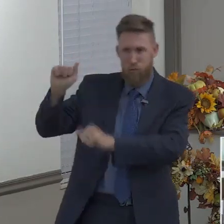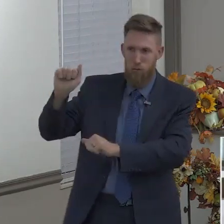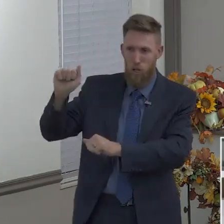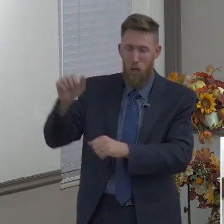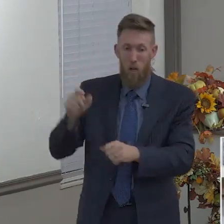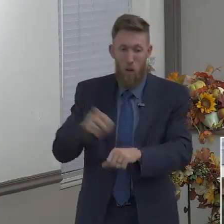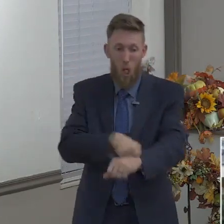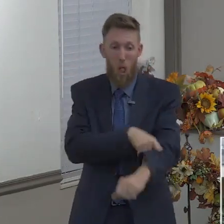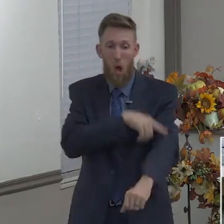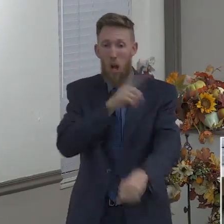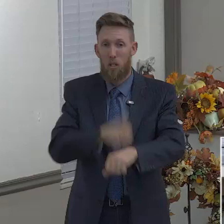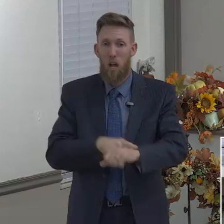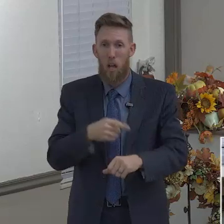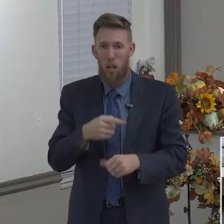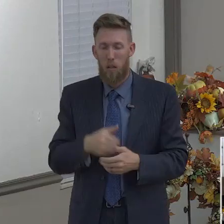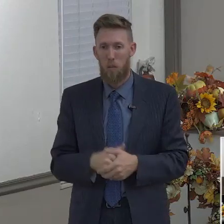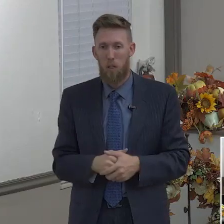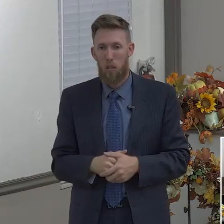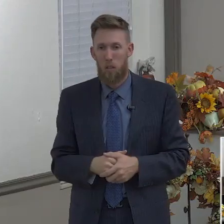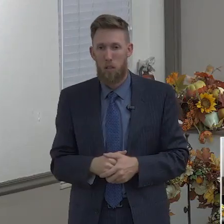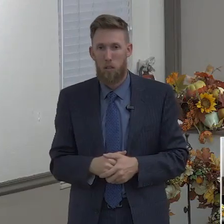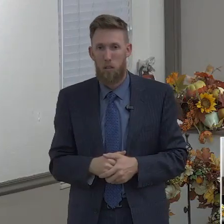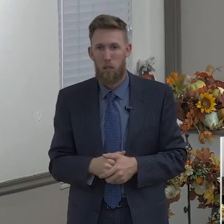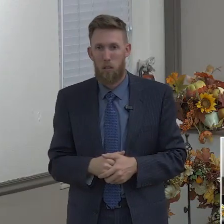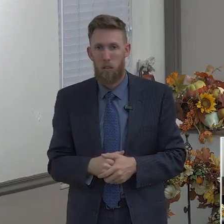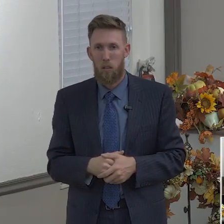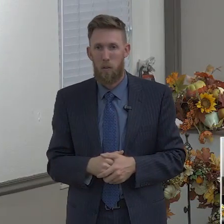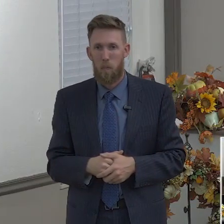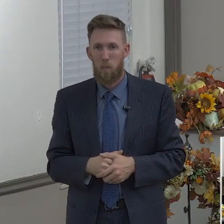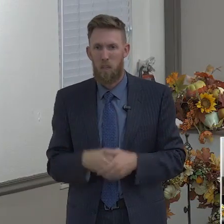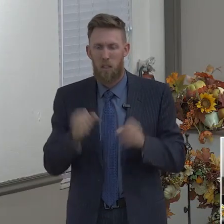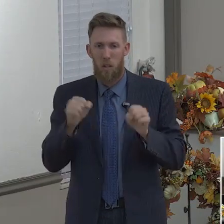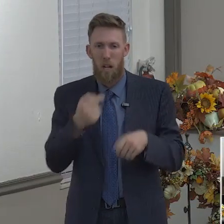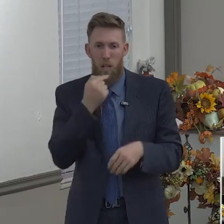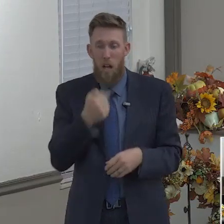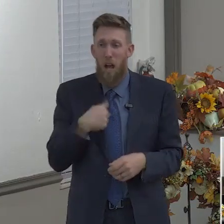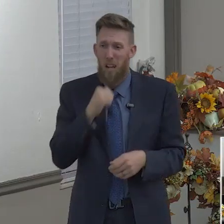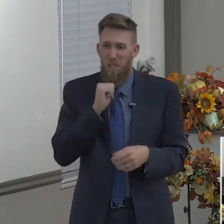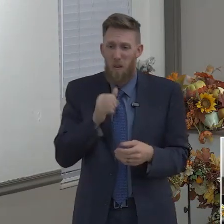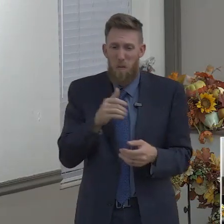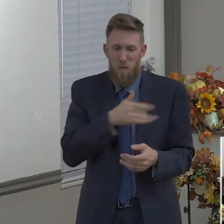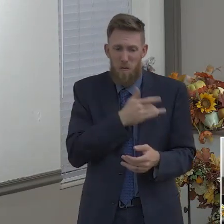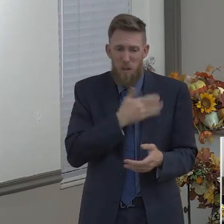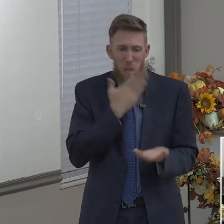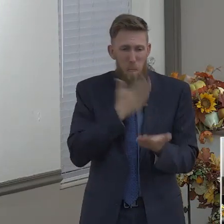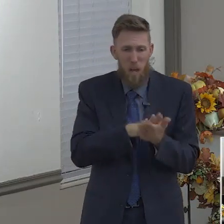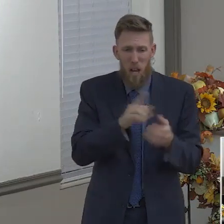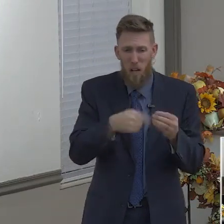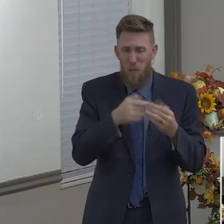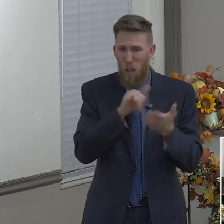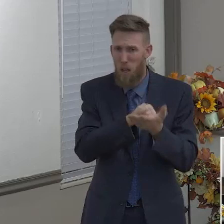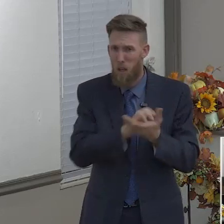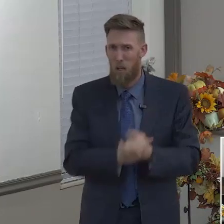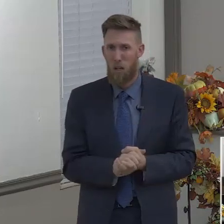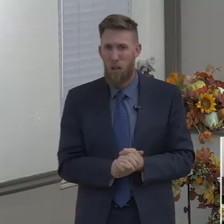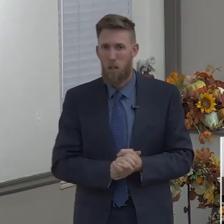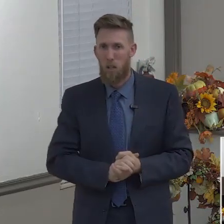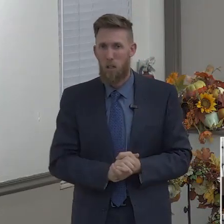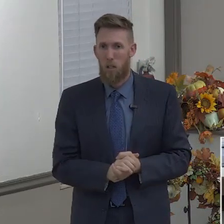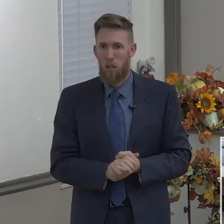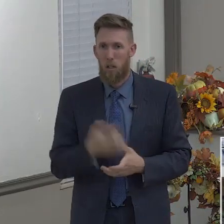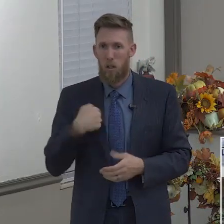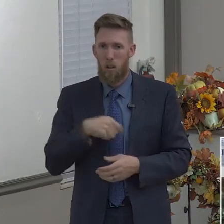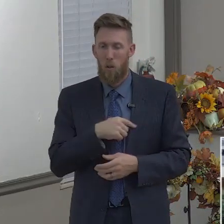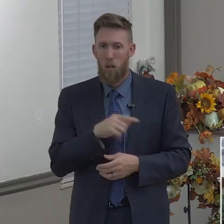I don't feel bad about it. We've grieved the Holy Spirit. We're not sensitive to God's voice. Be sensitive